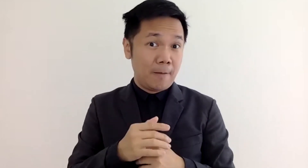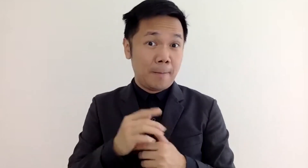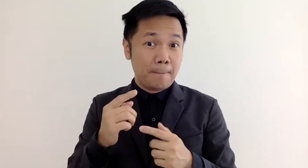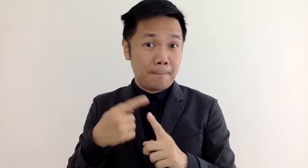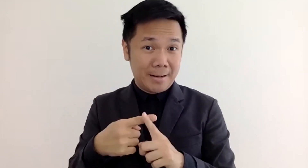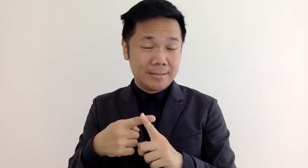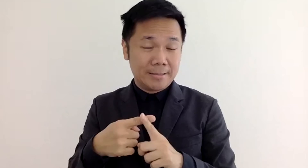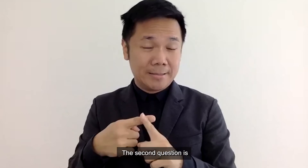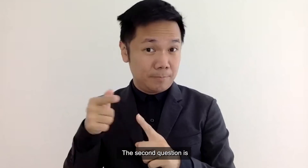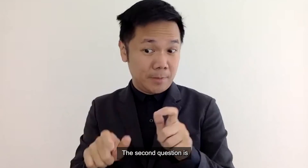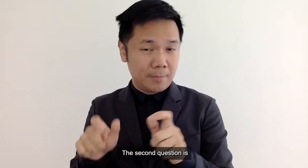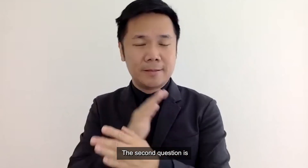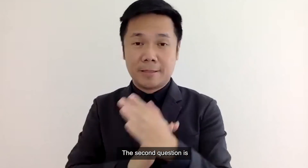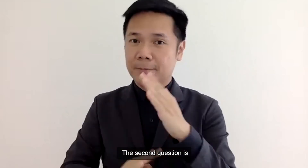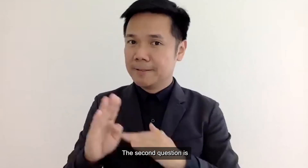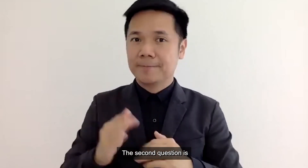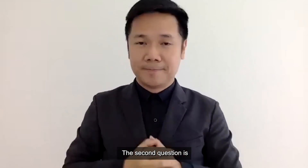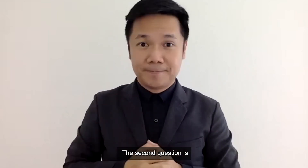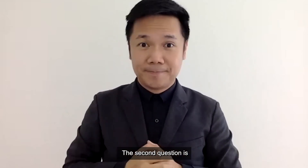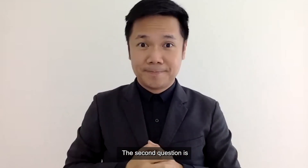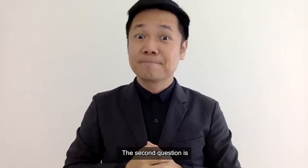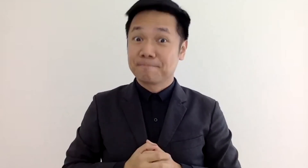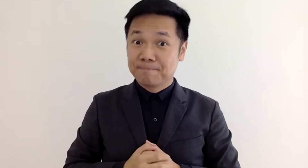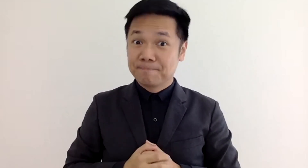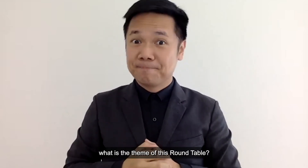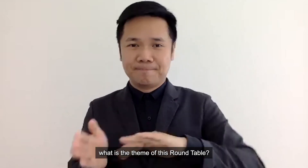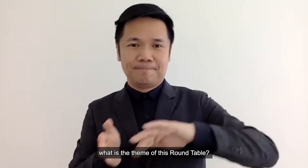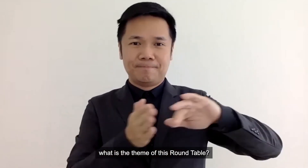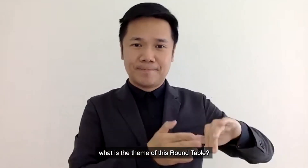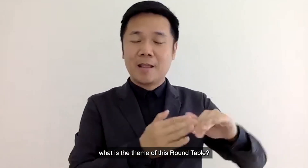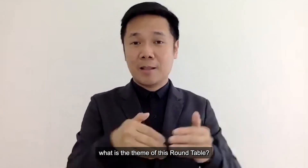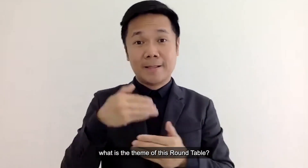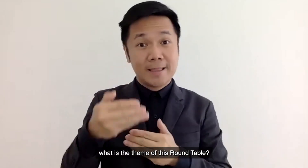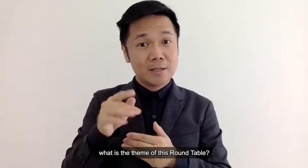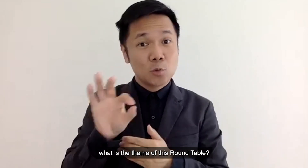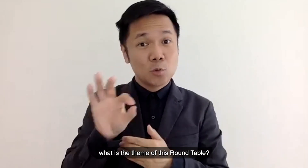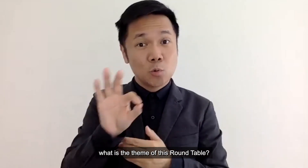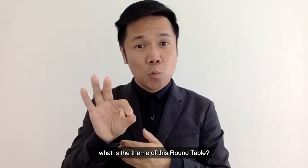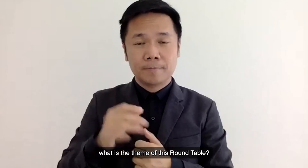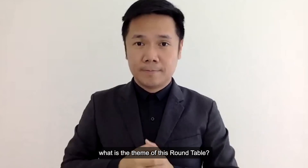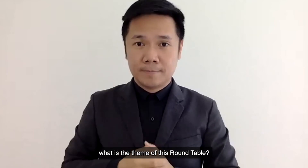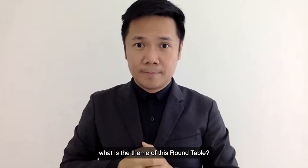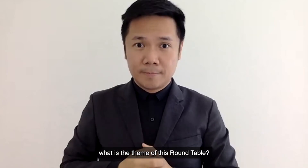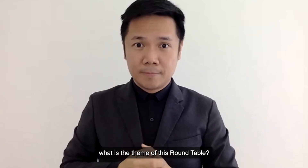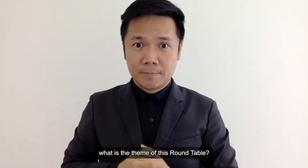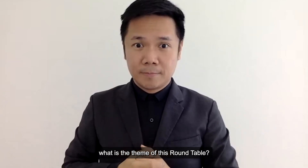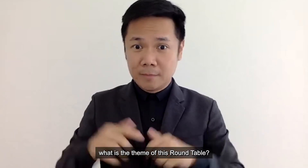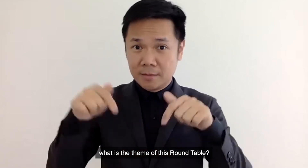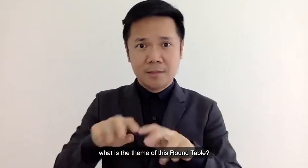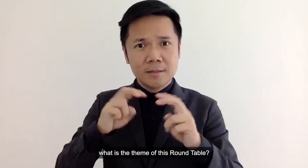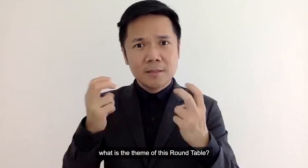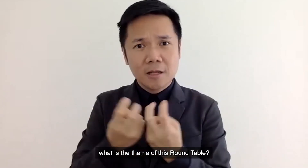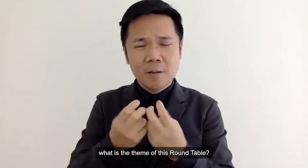uh can uh the second question is what is the theme of this roundtable